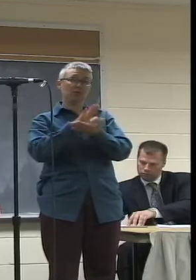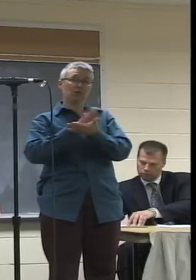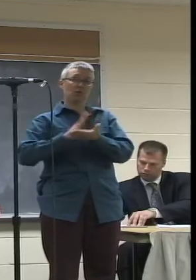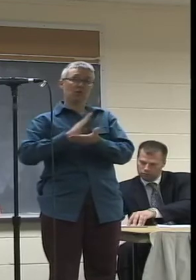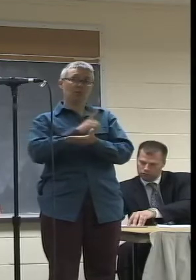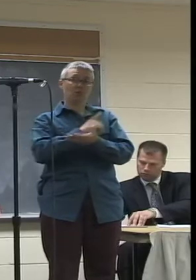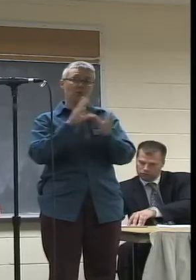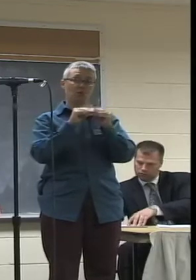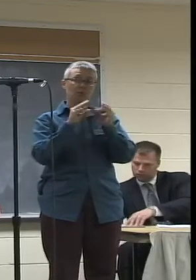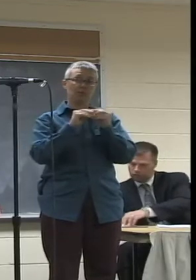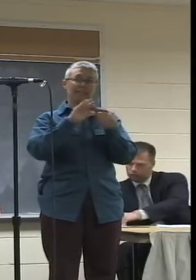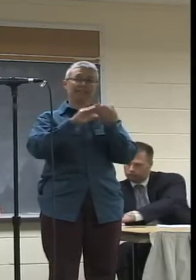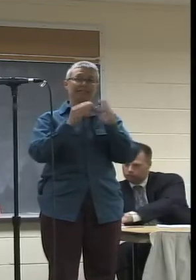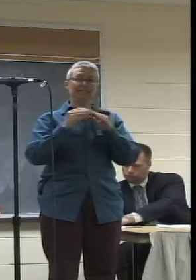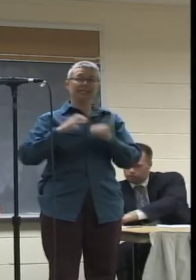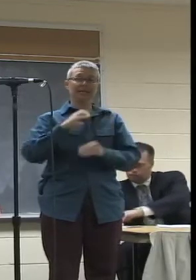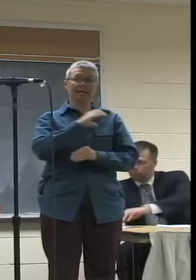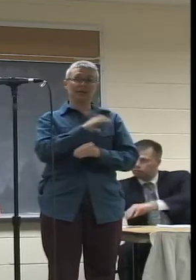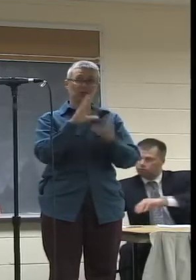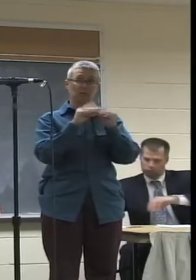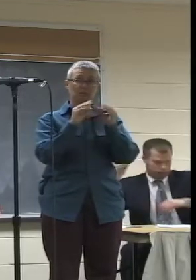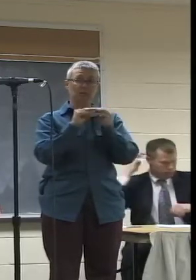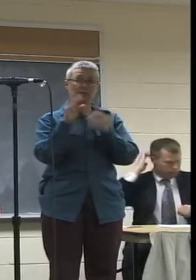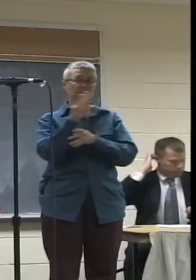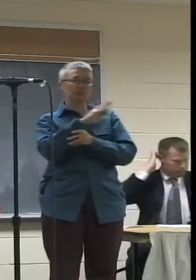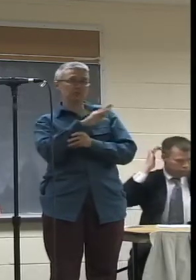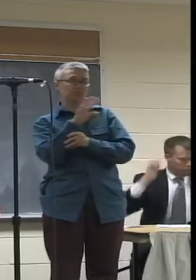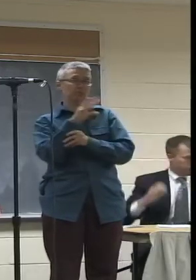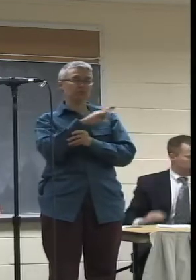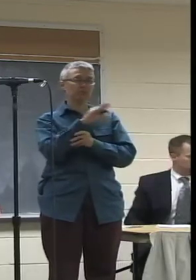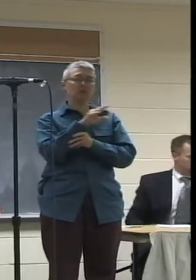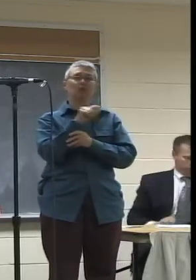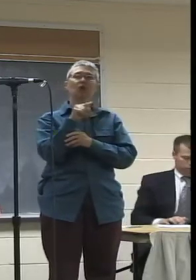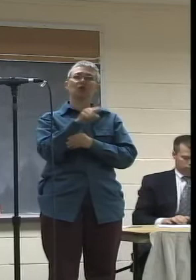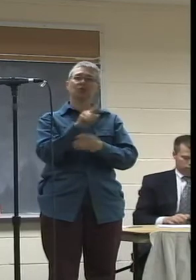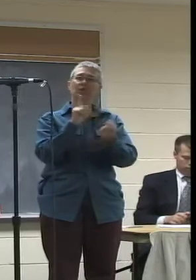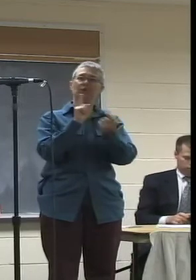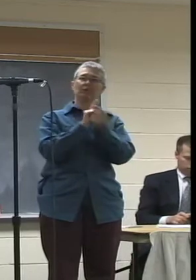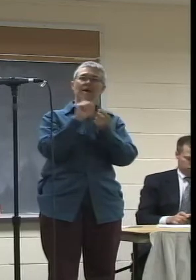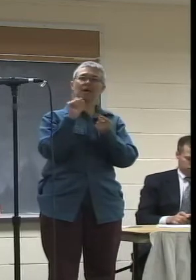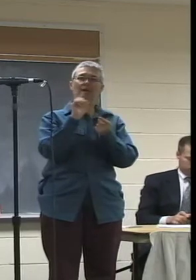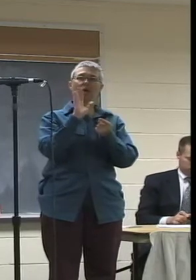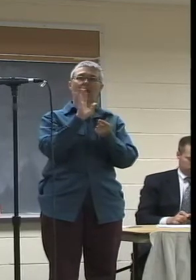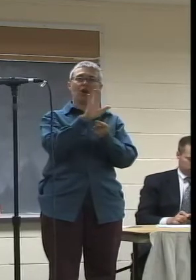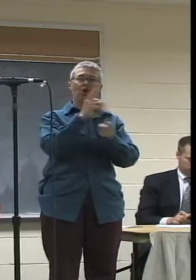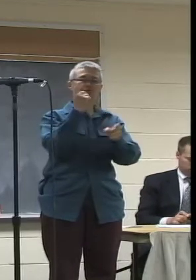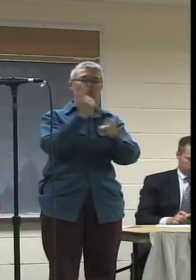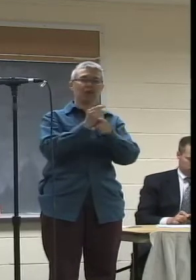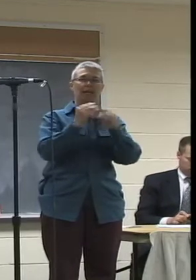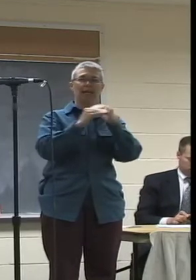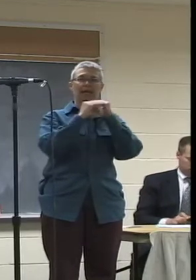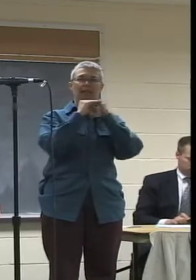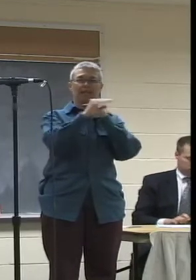and was met where she was. The learning was